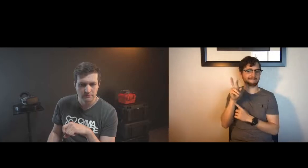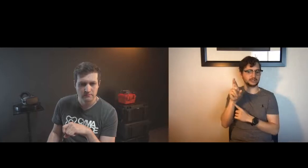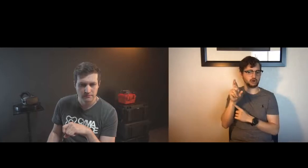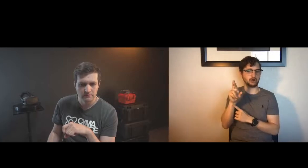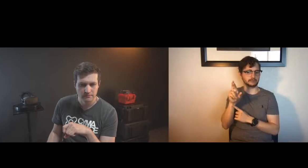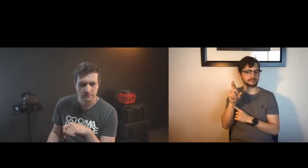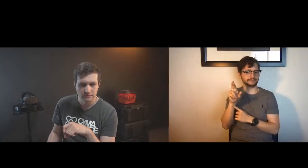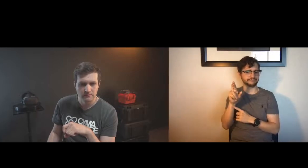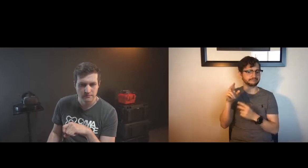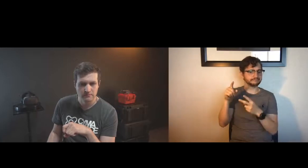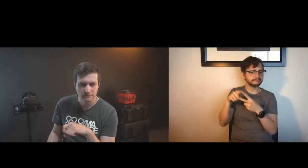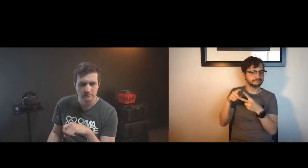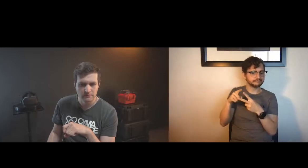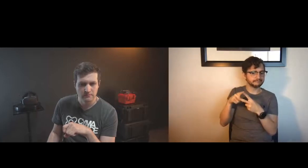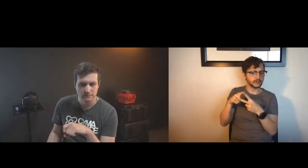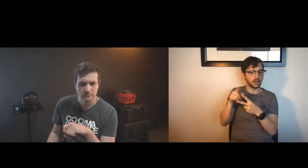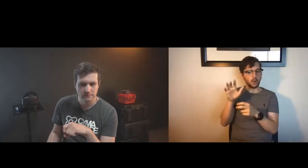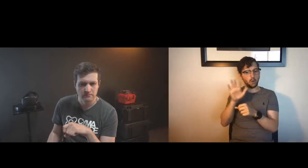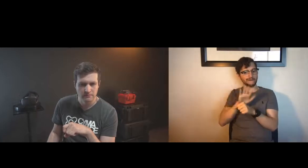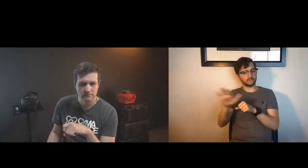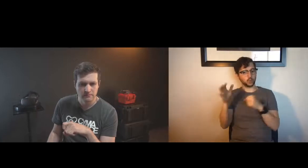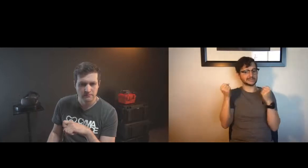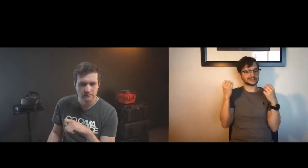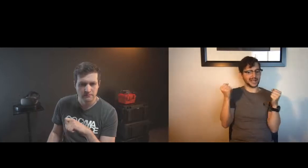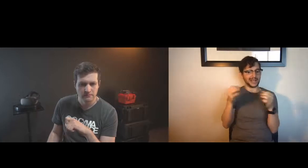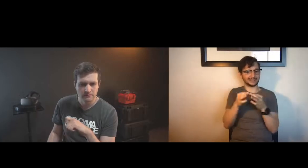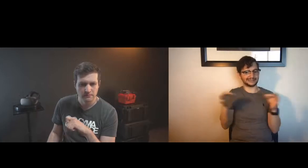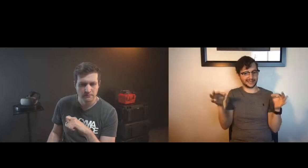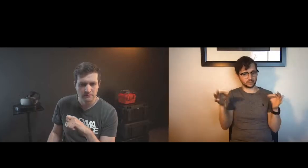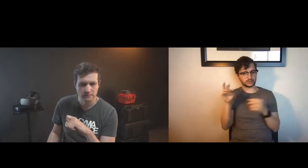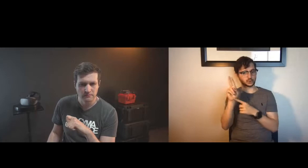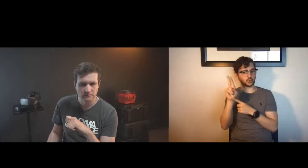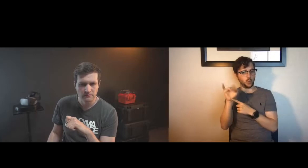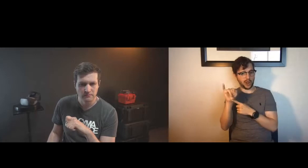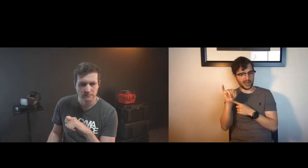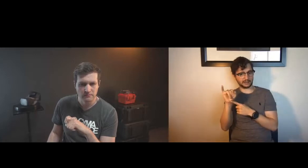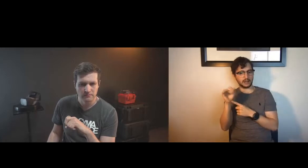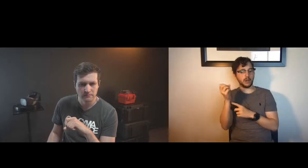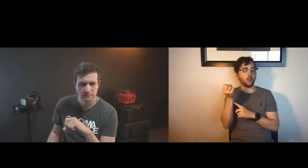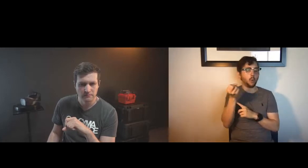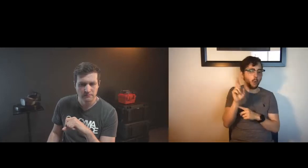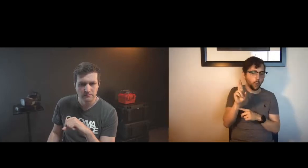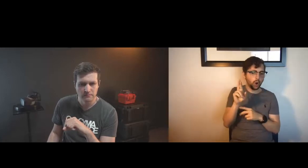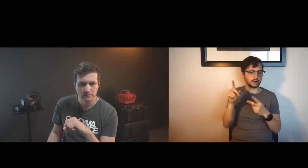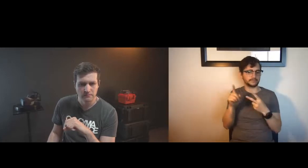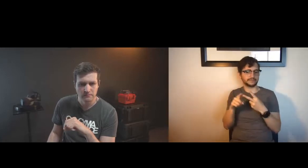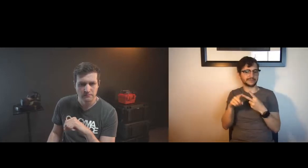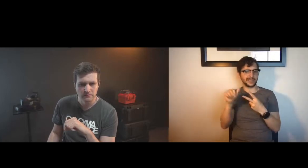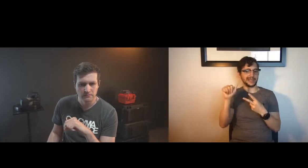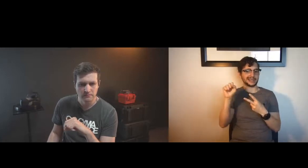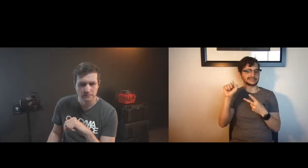out the question i was just reading which do you think will lead to more higher quality socialization in vr full sign language ui